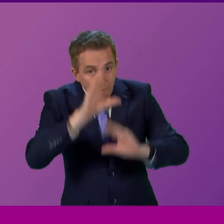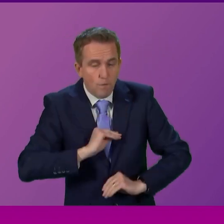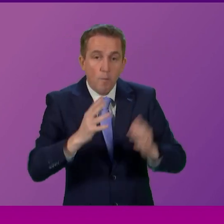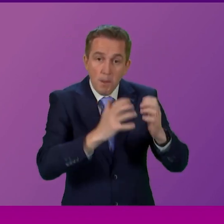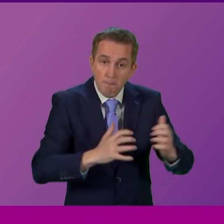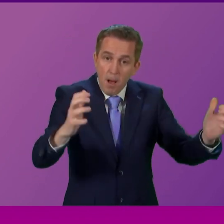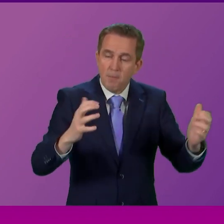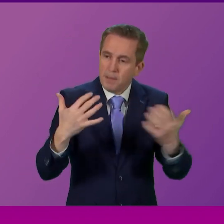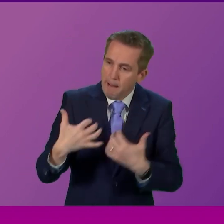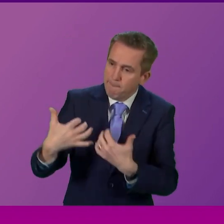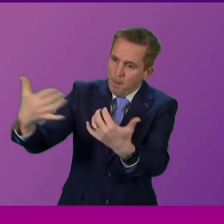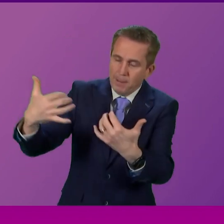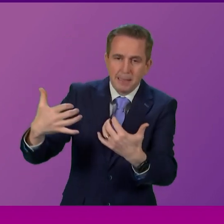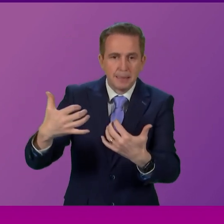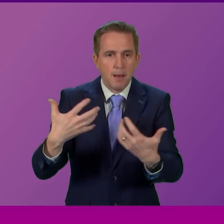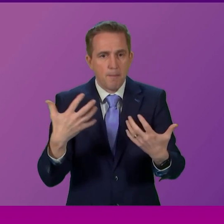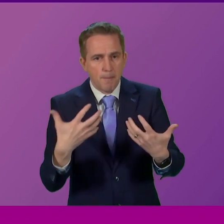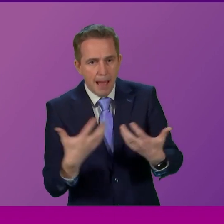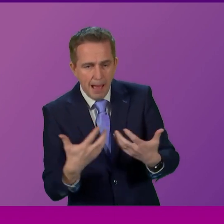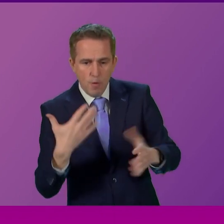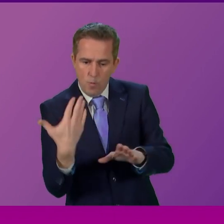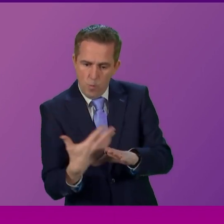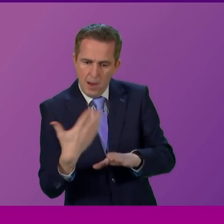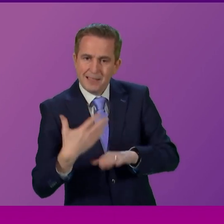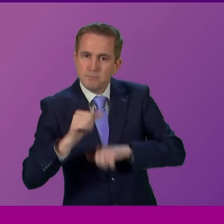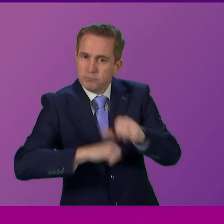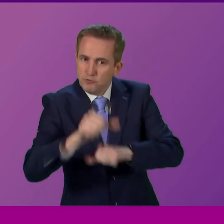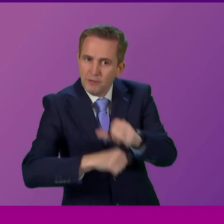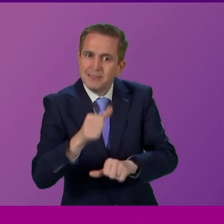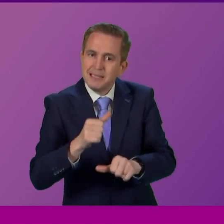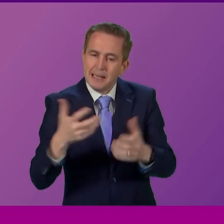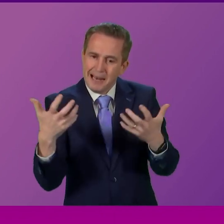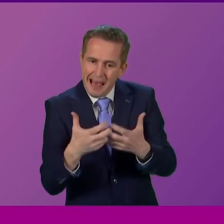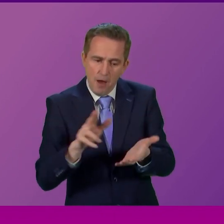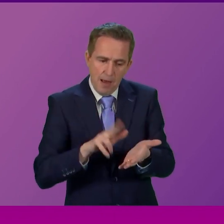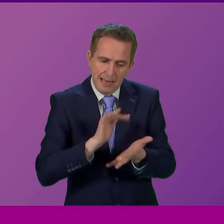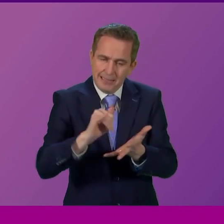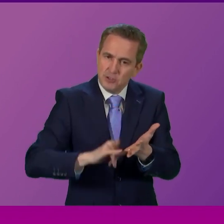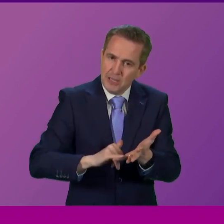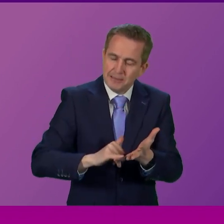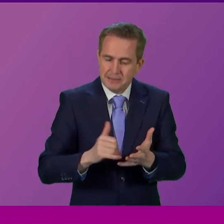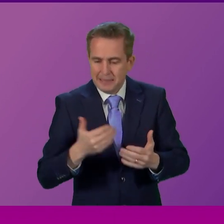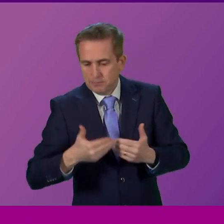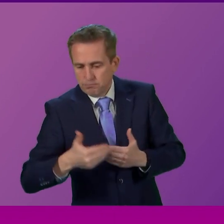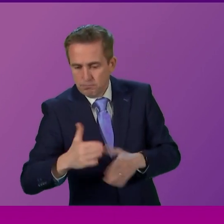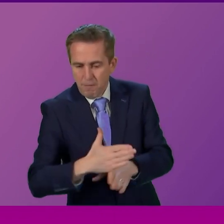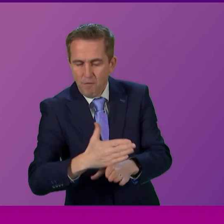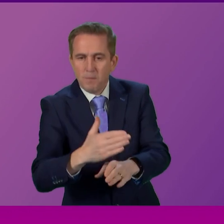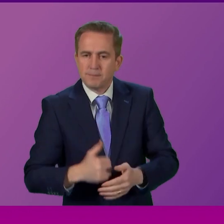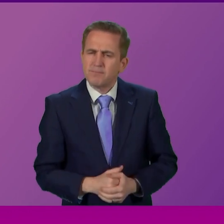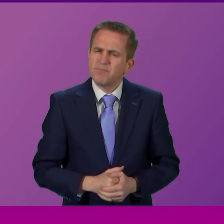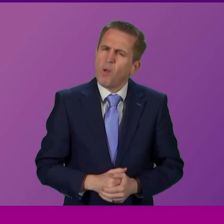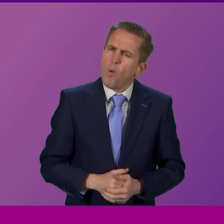updated of the work being taken forward to help address the pressures on our health and care services? Yes, I'm happy